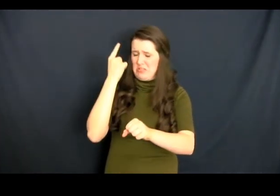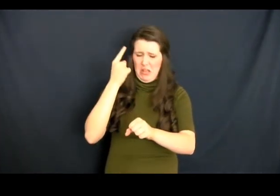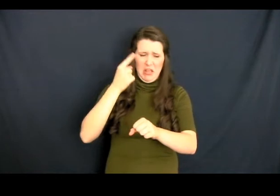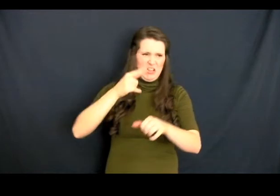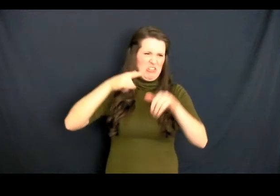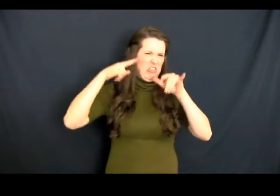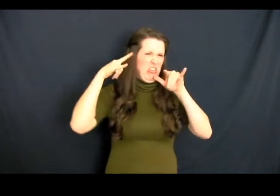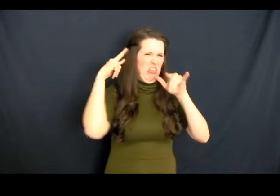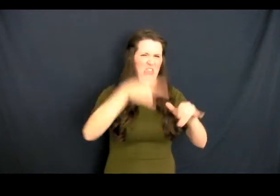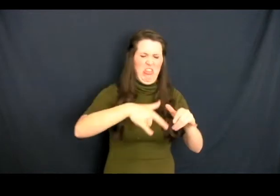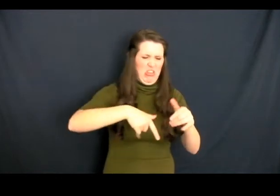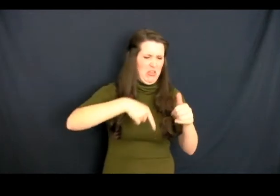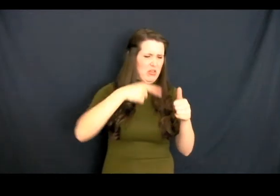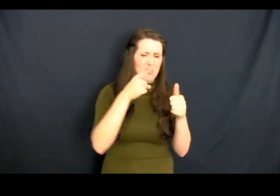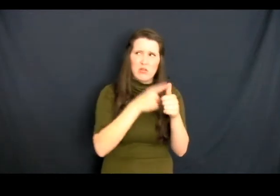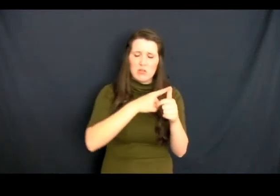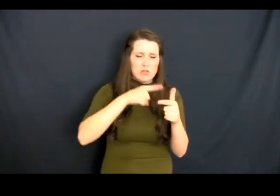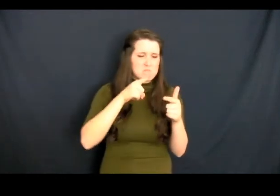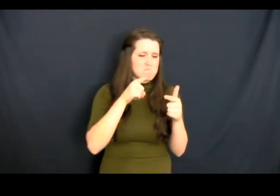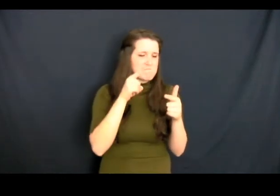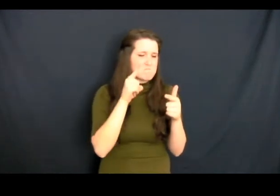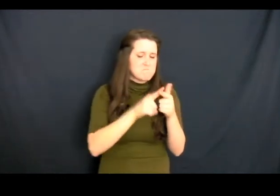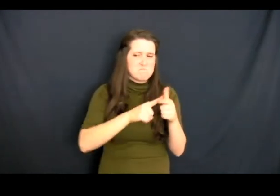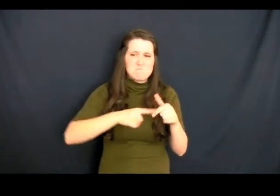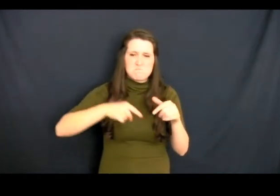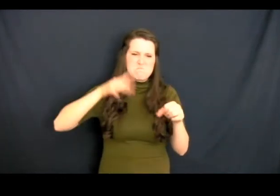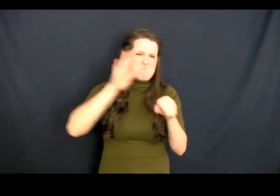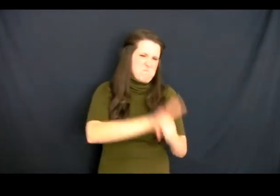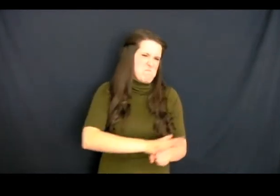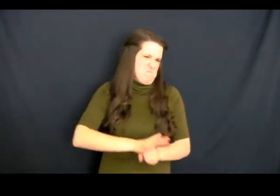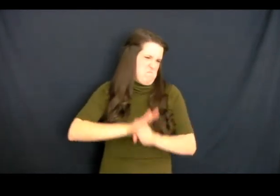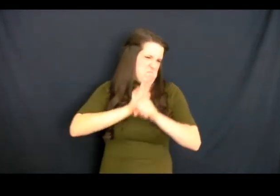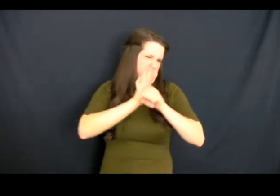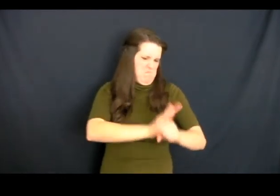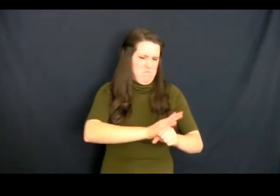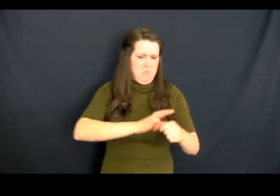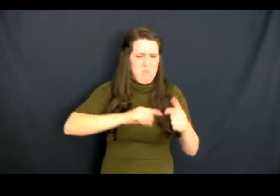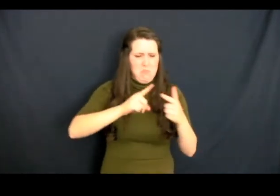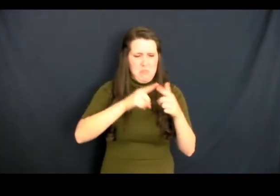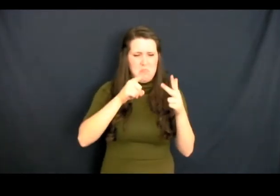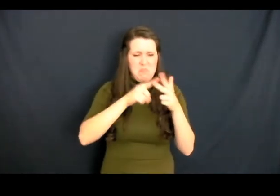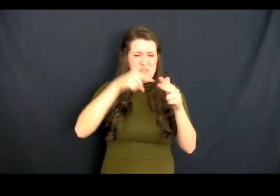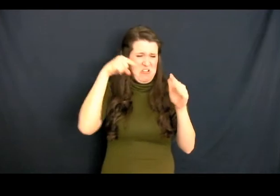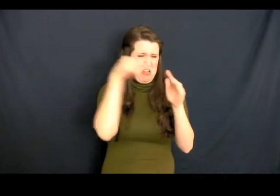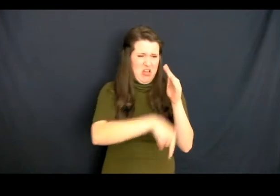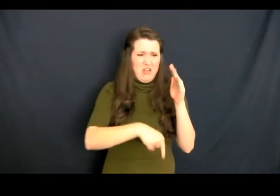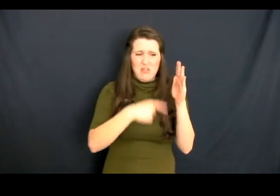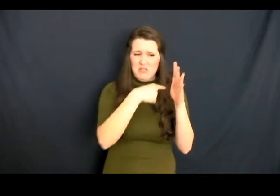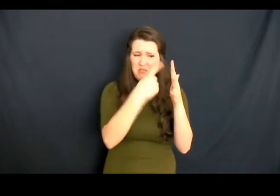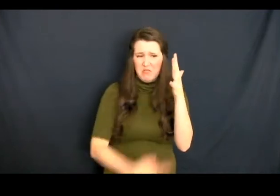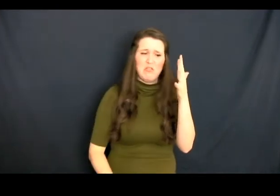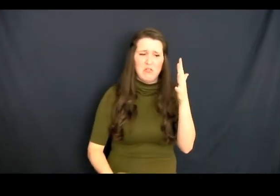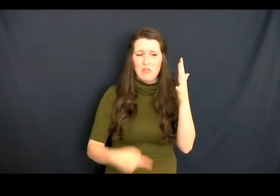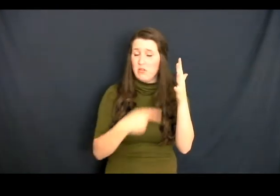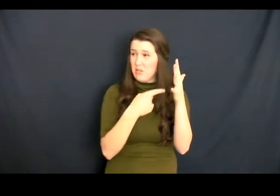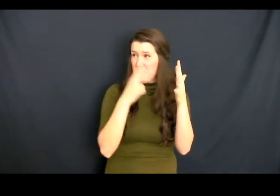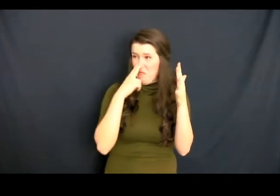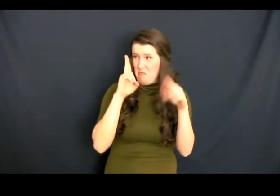with being buried alive in a mineshaft or other such hate crime fun. An accent is a vocal